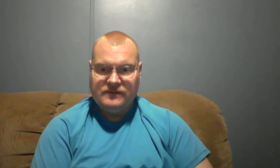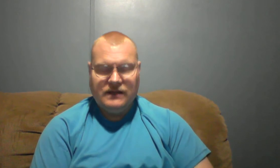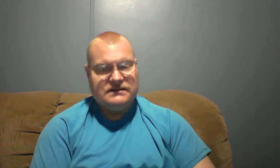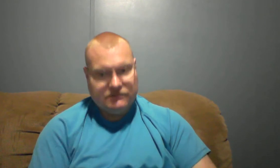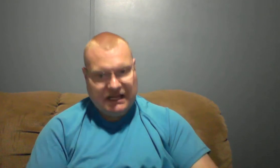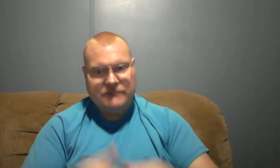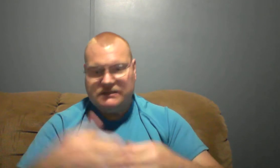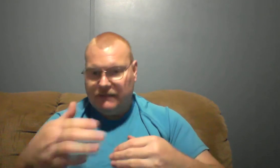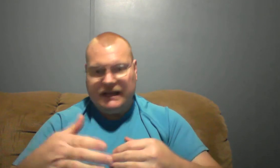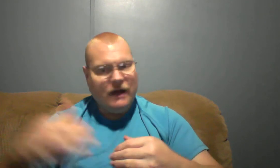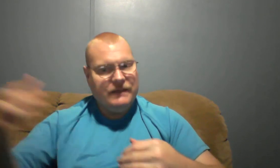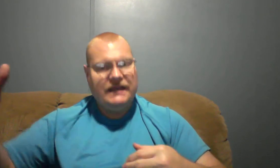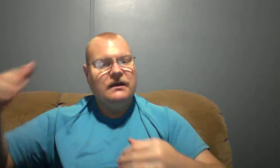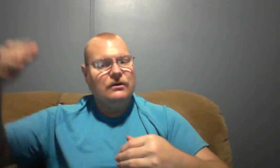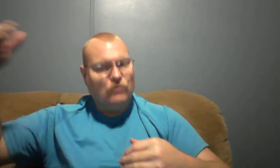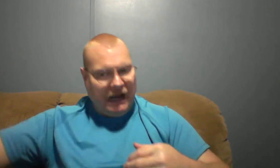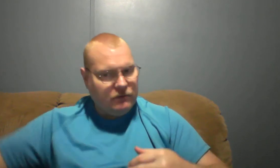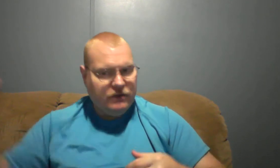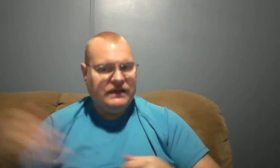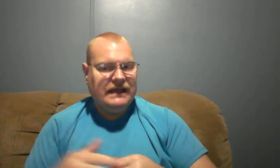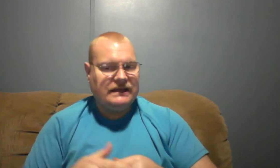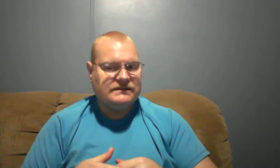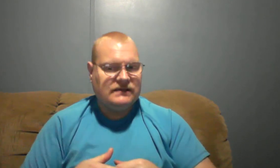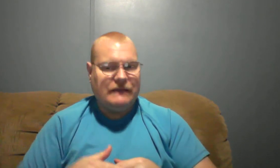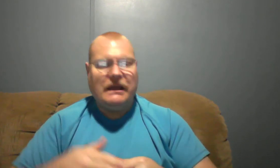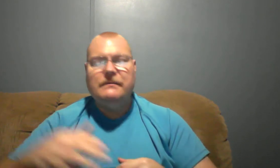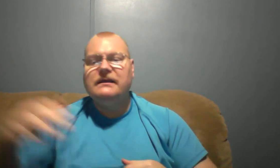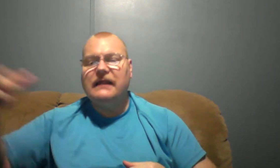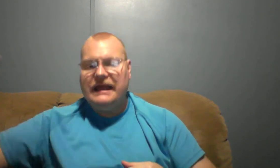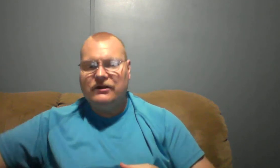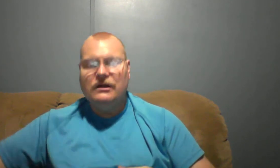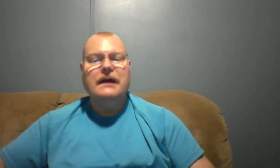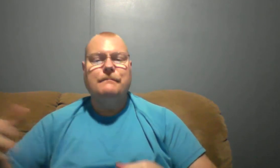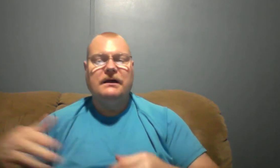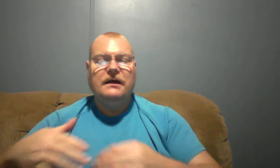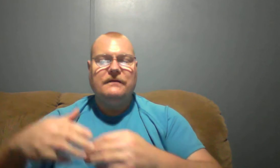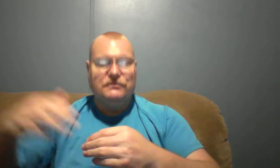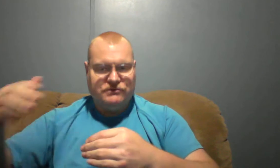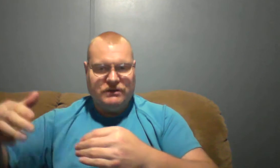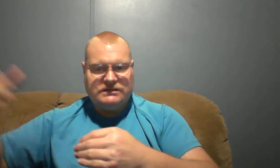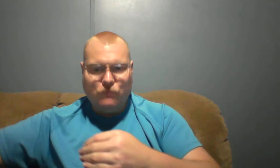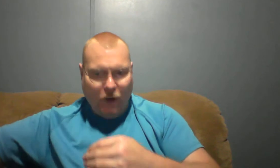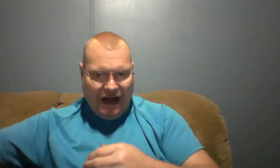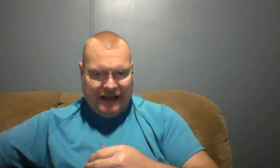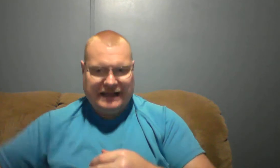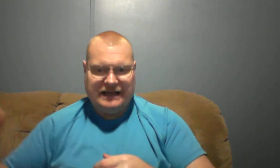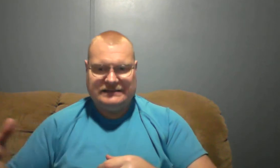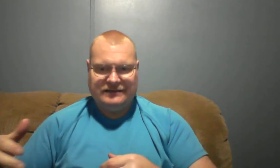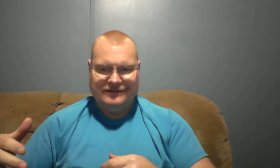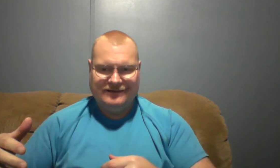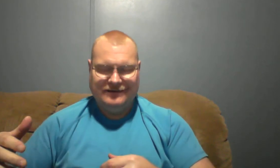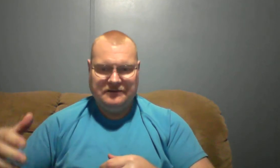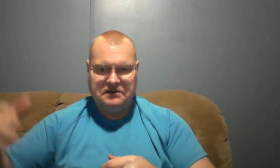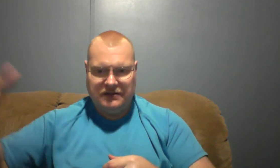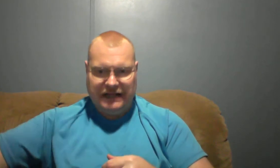Sometimes it may not be right when you think it is. It may be later, but there's a reason why he does it later